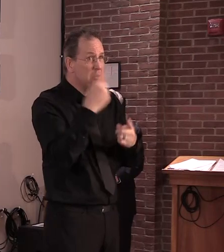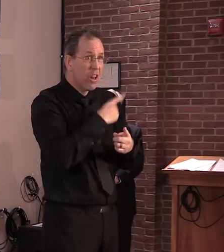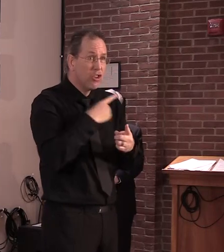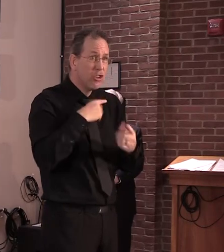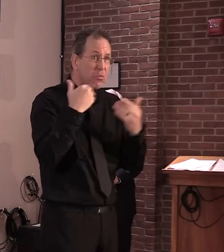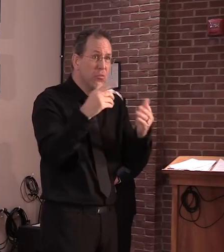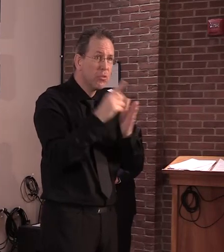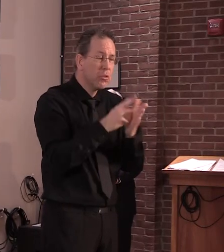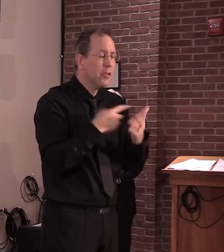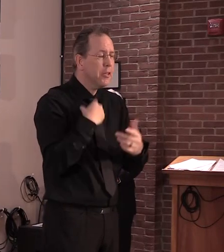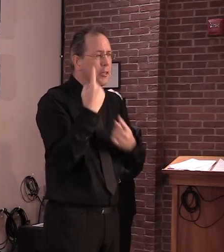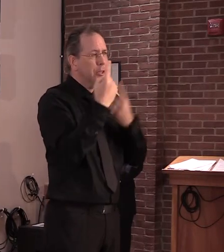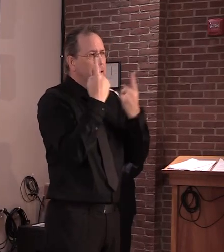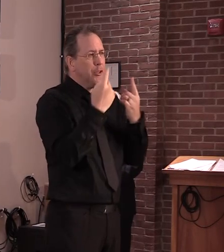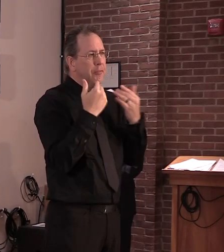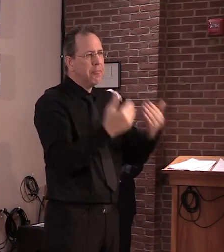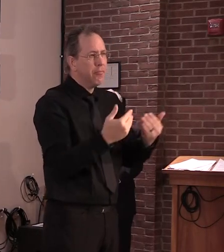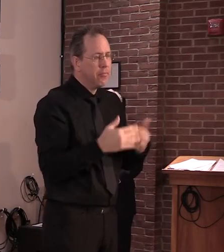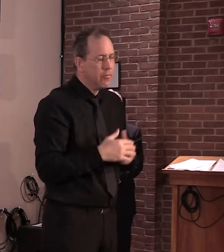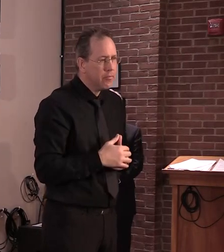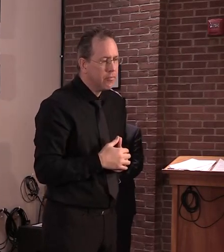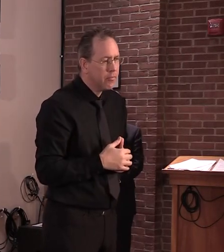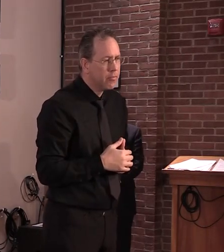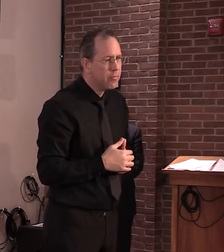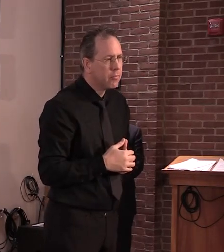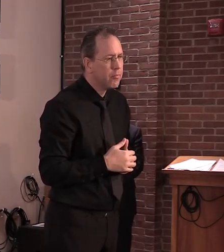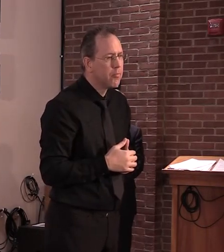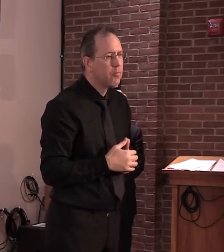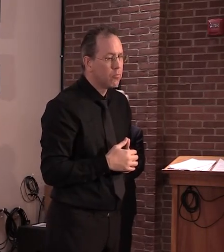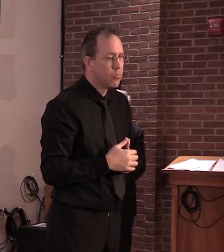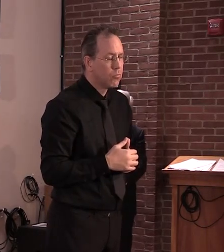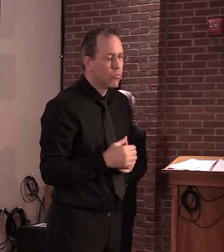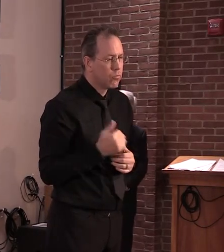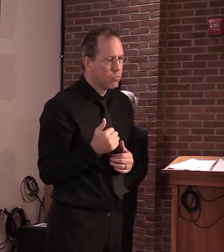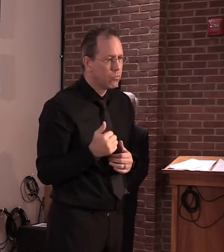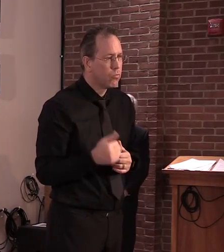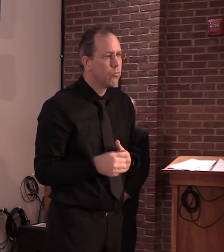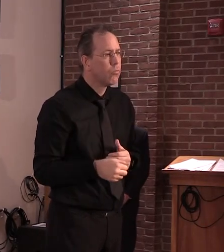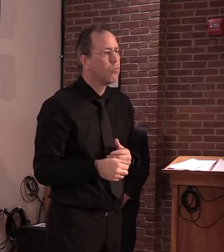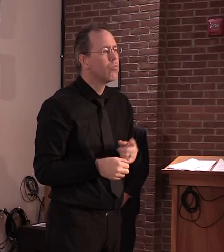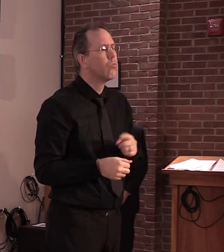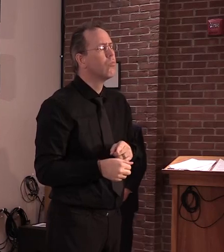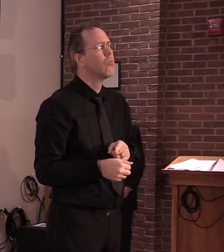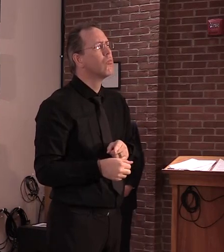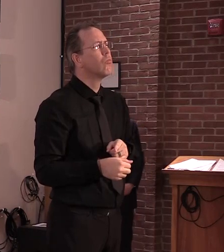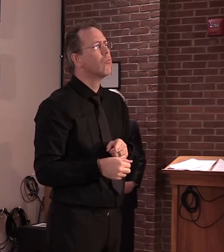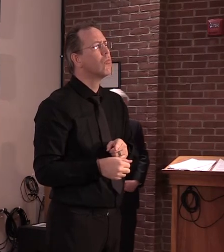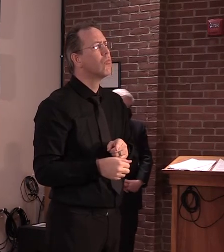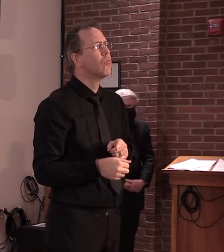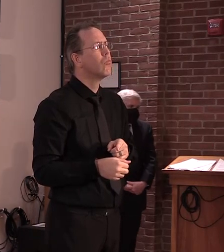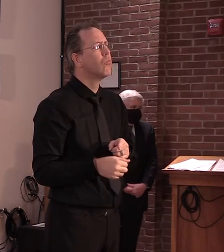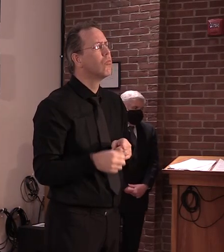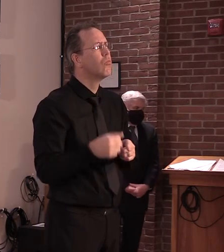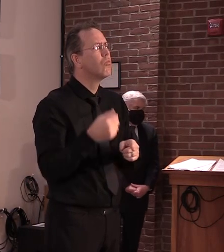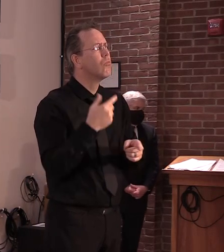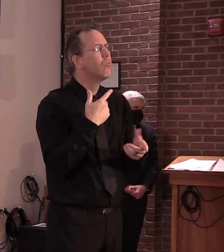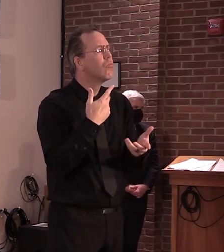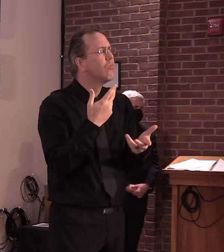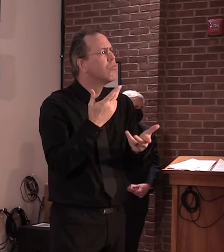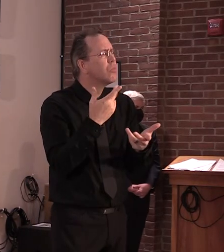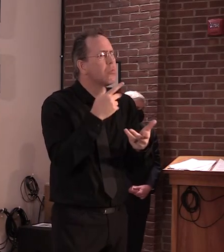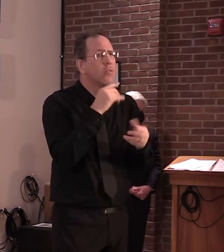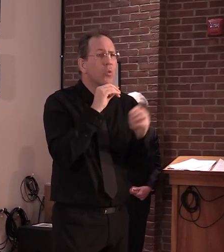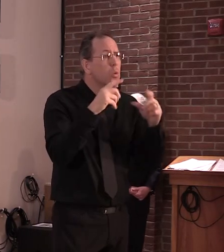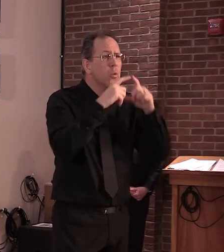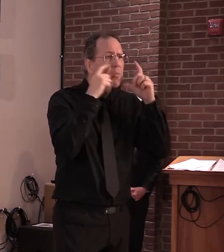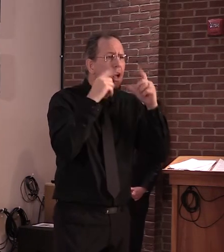Well, a 10% surcharge wouldn't be mandatory. would be that the customer would have a choice. That's not